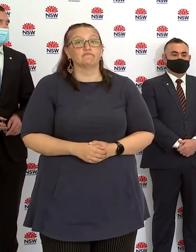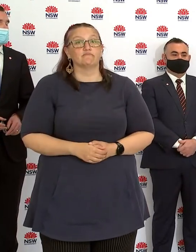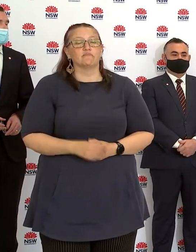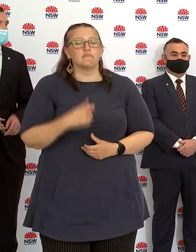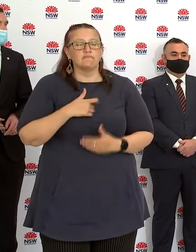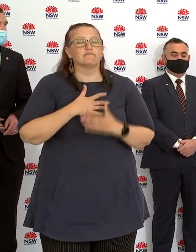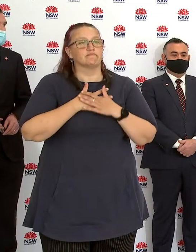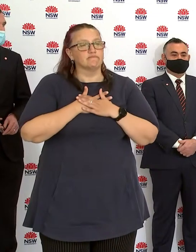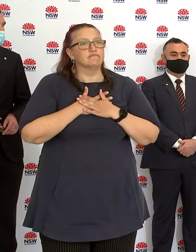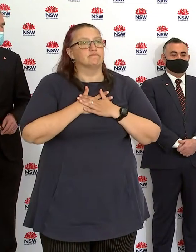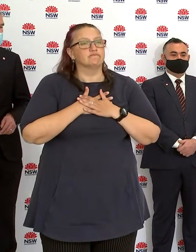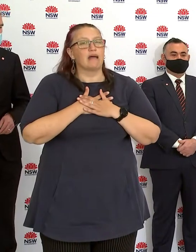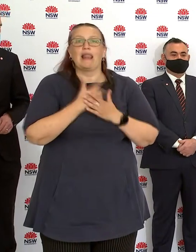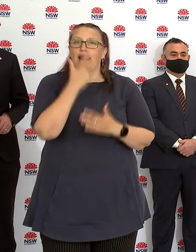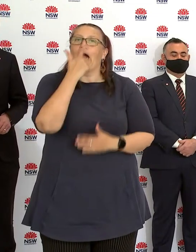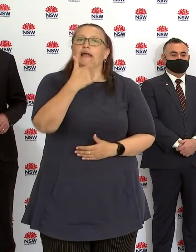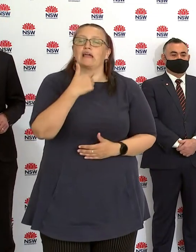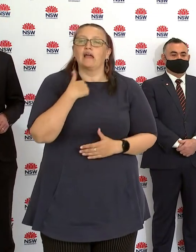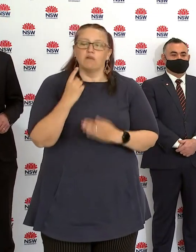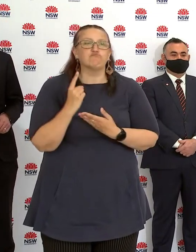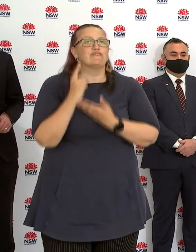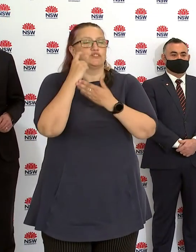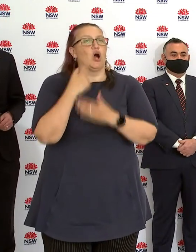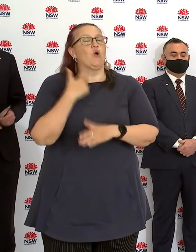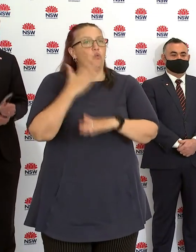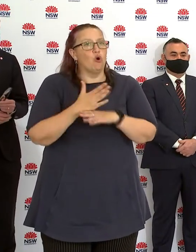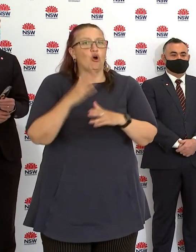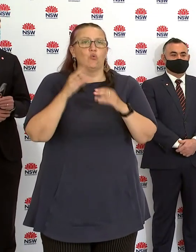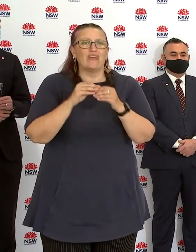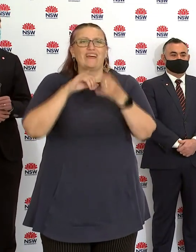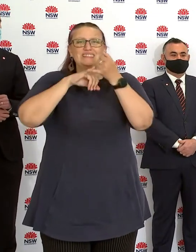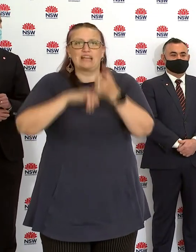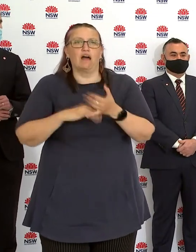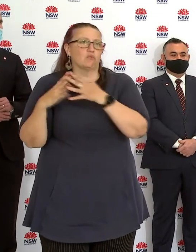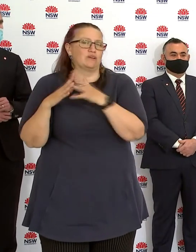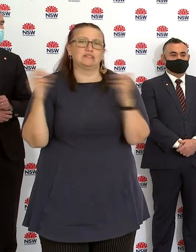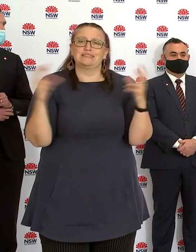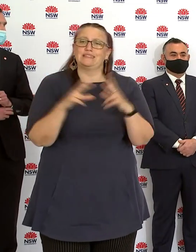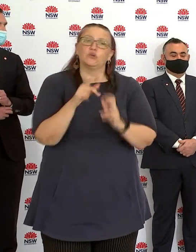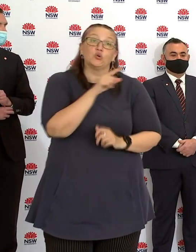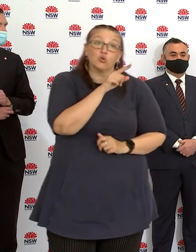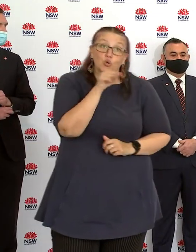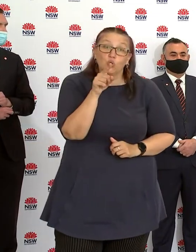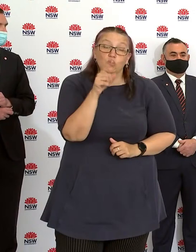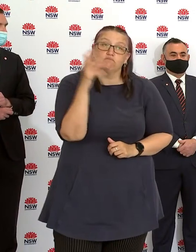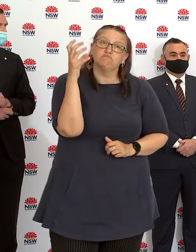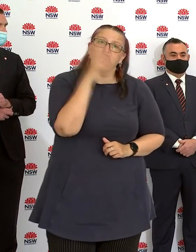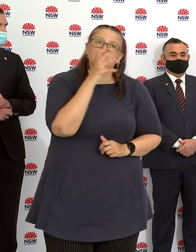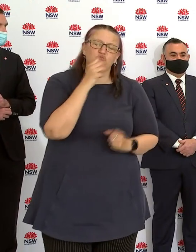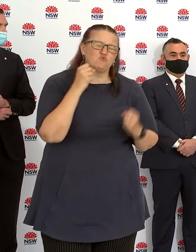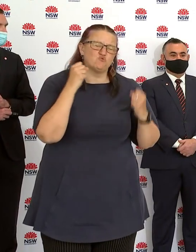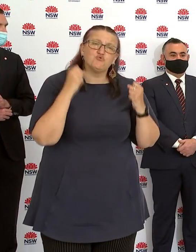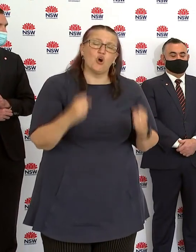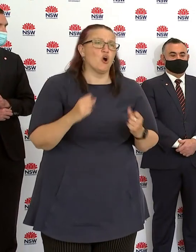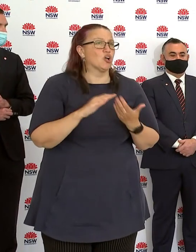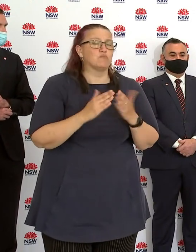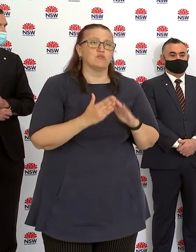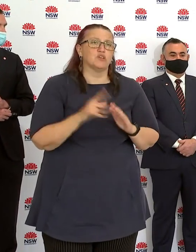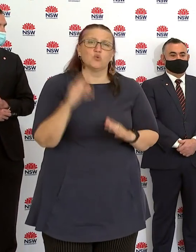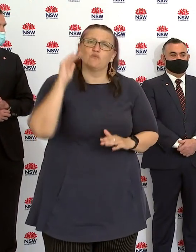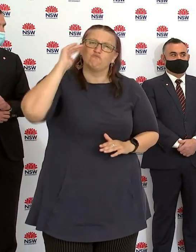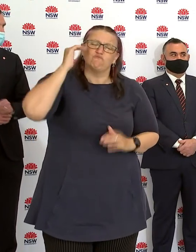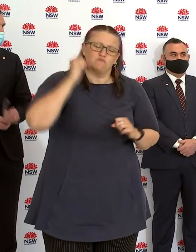of western and southwestern Sydney. They are such strong, resilient communities. And I want to acknowledge the role that community leaders